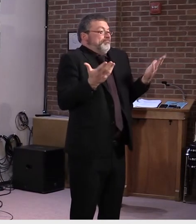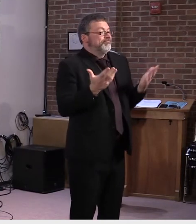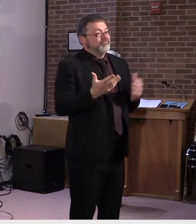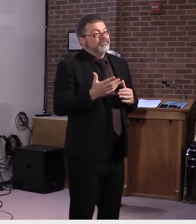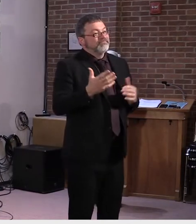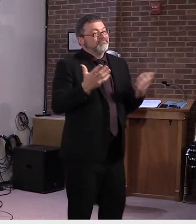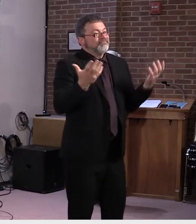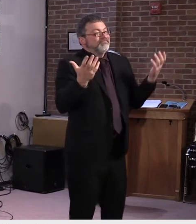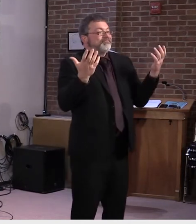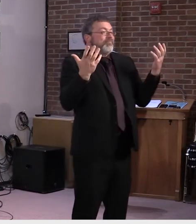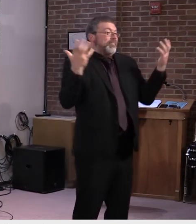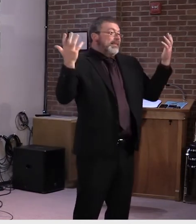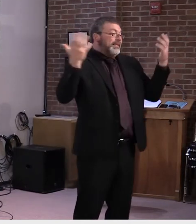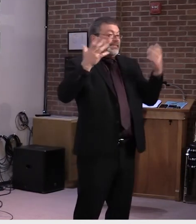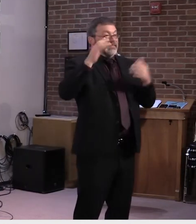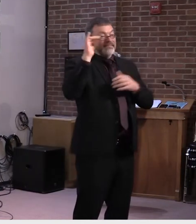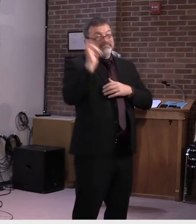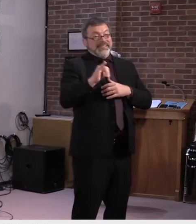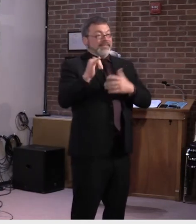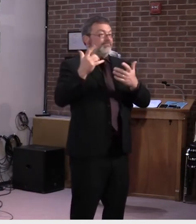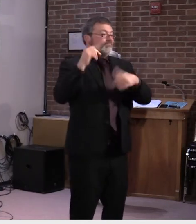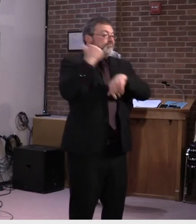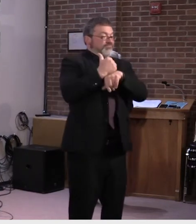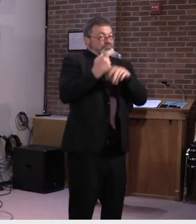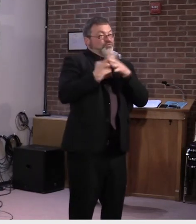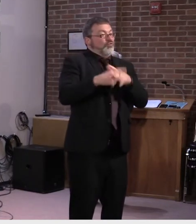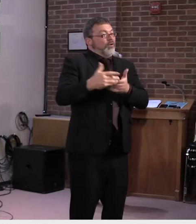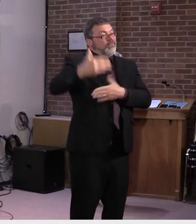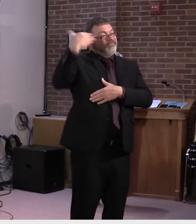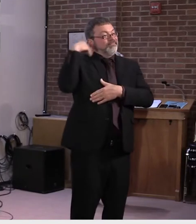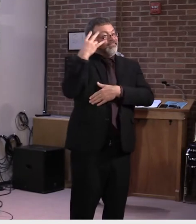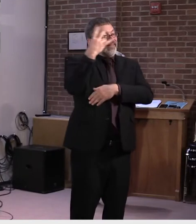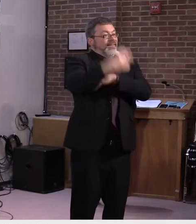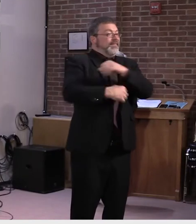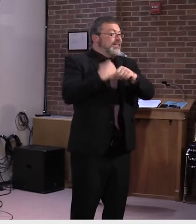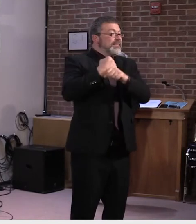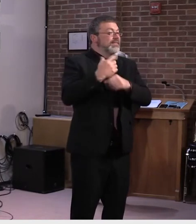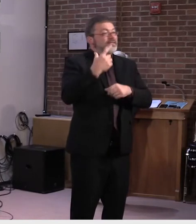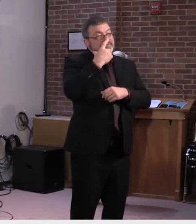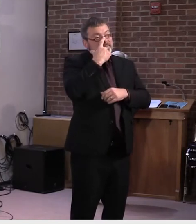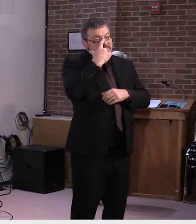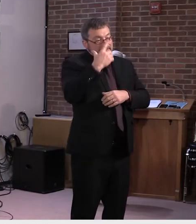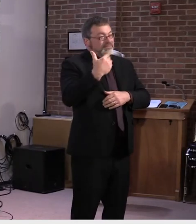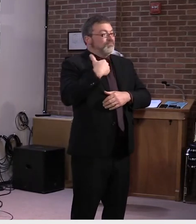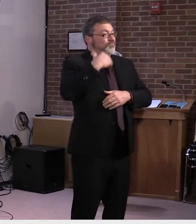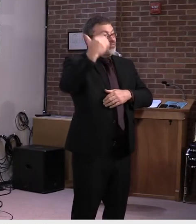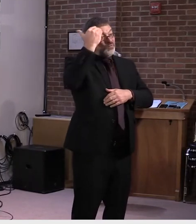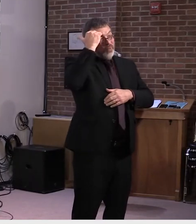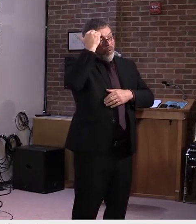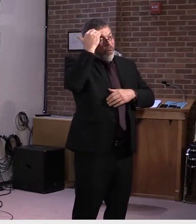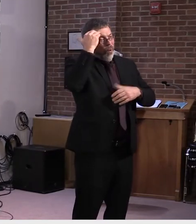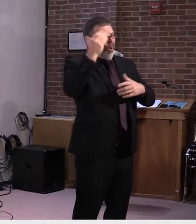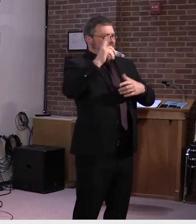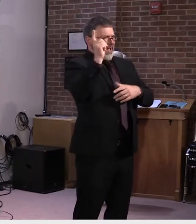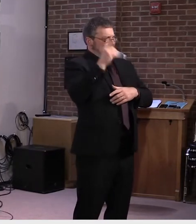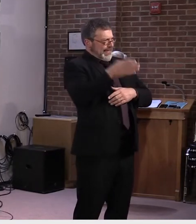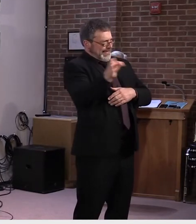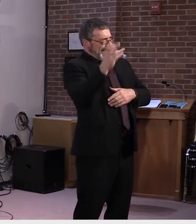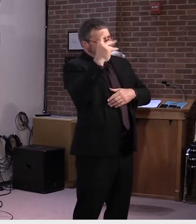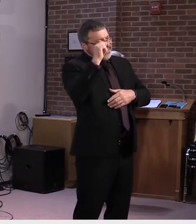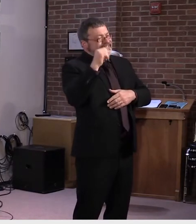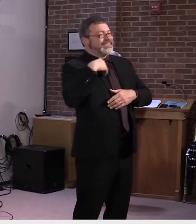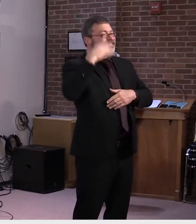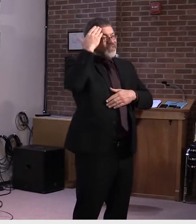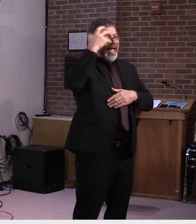working quite well. We know our exits, we know where exit 10 is, we know where exit 16 is, and, and they've been, uh, staples, uh,